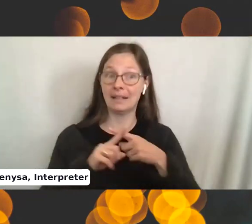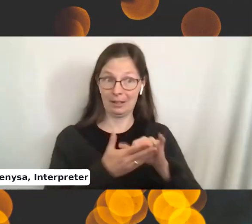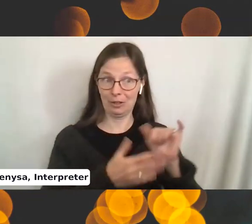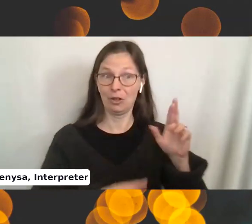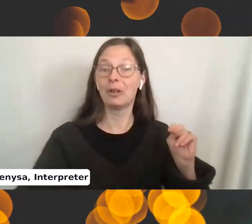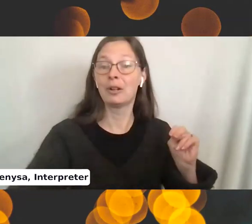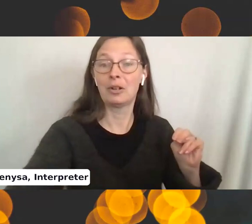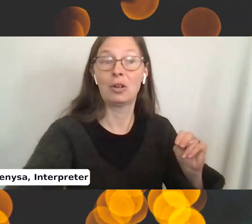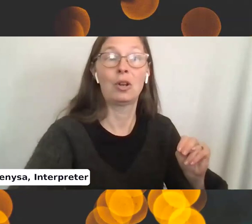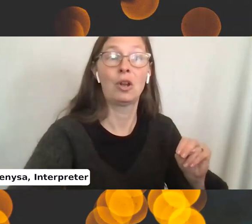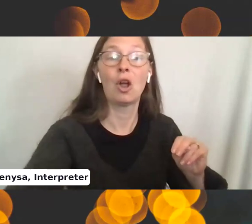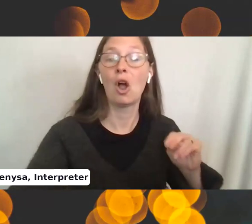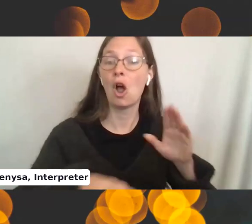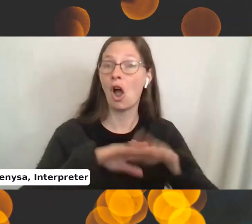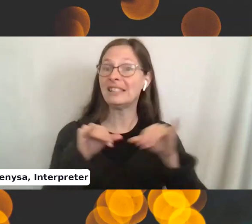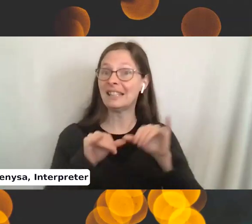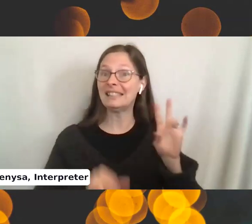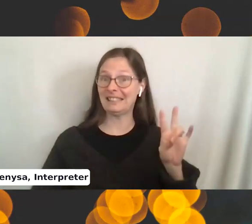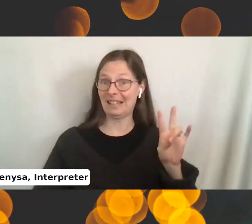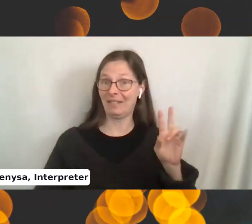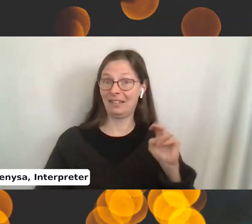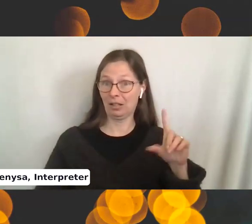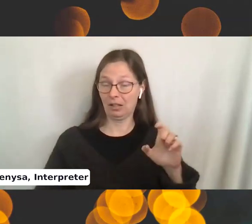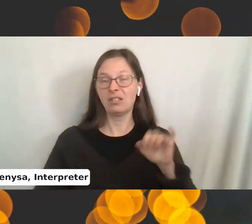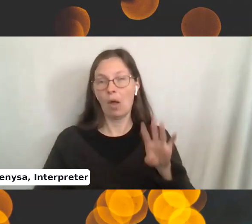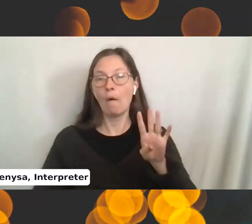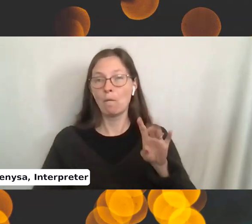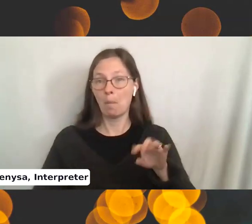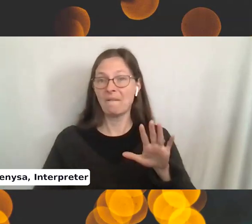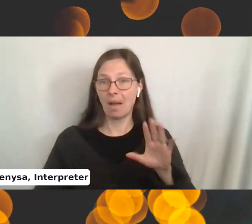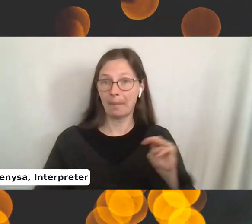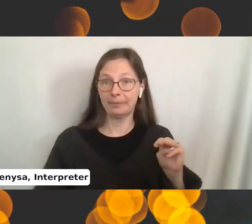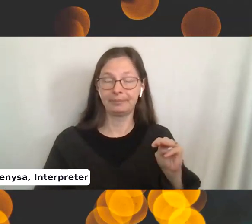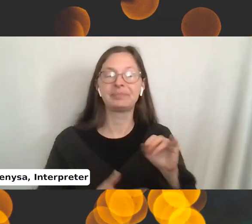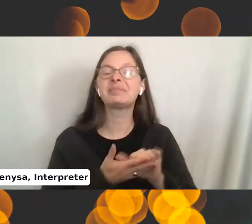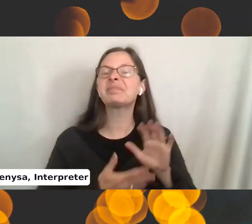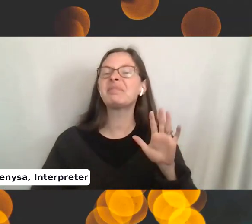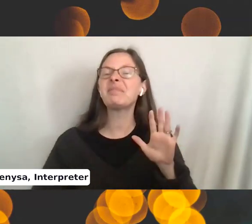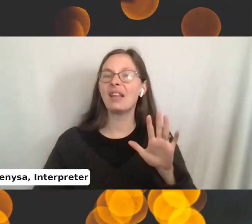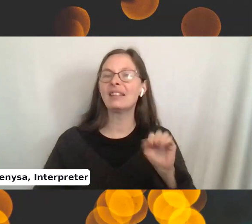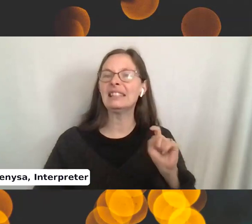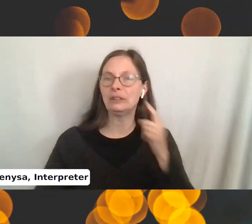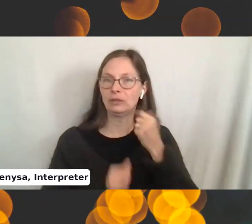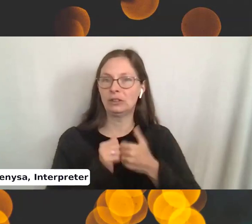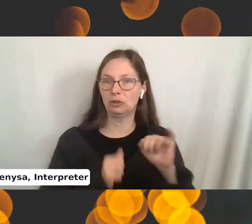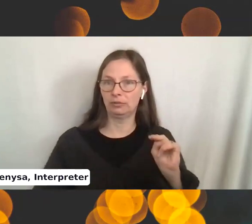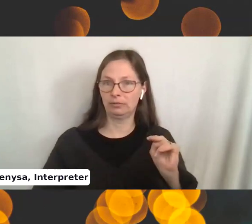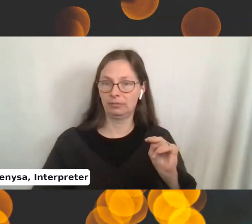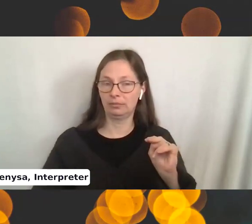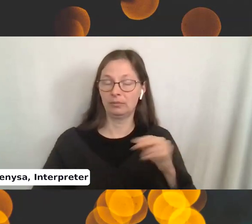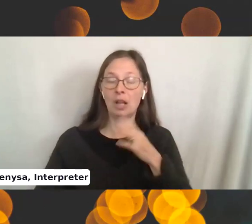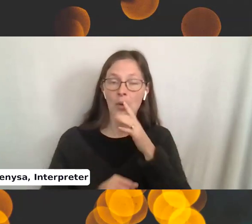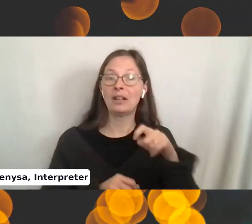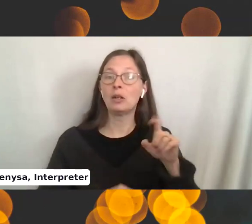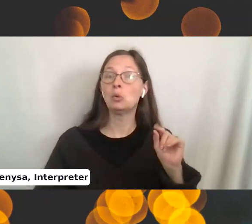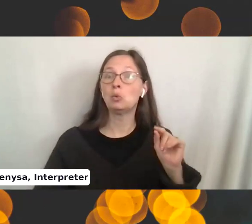7 needle, 4.5 millimeters, is 5 stitches per inch. So I'm going to need